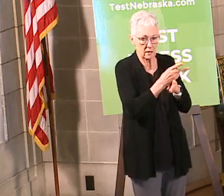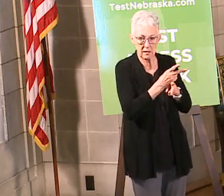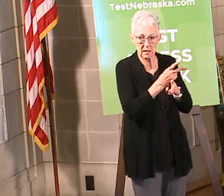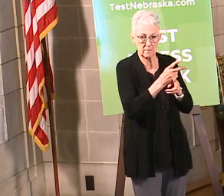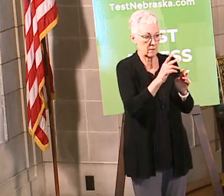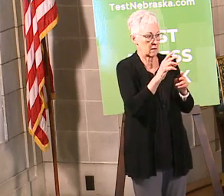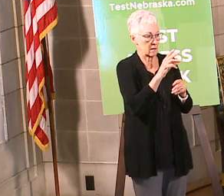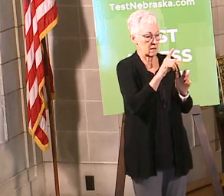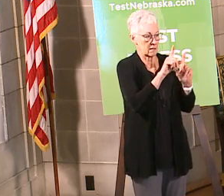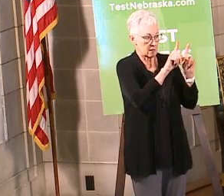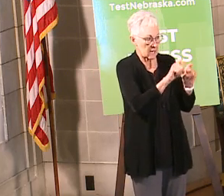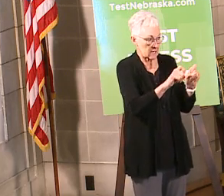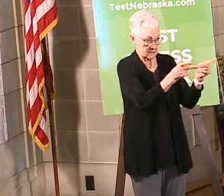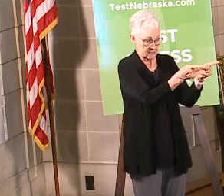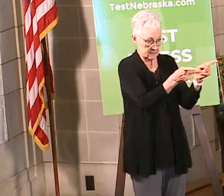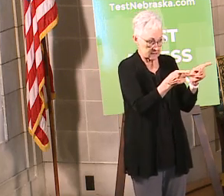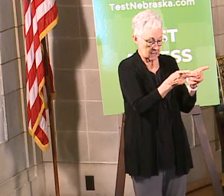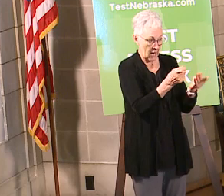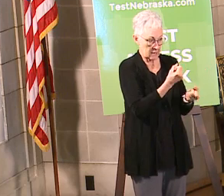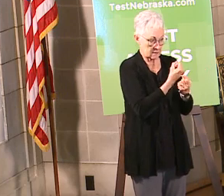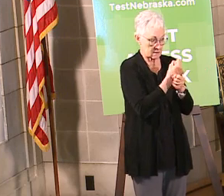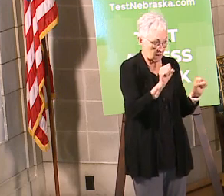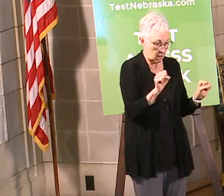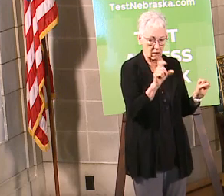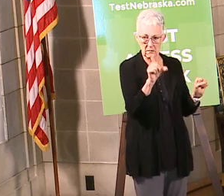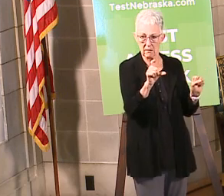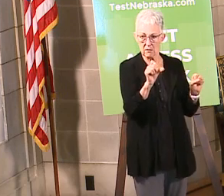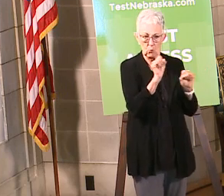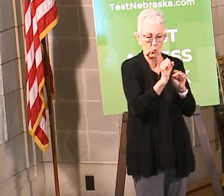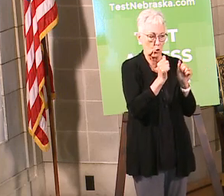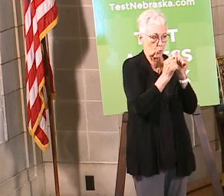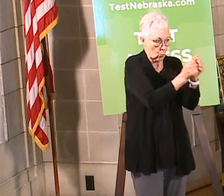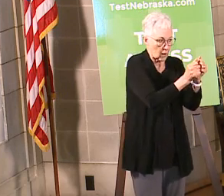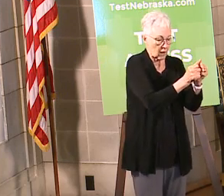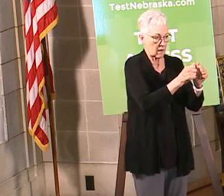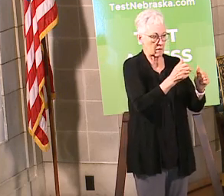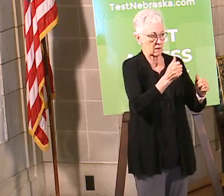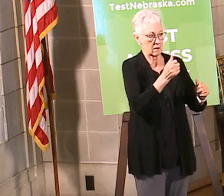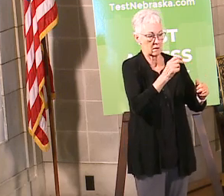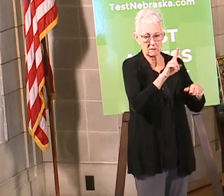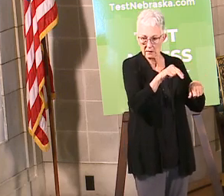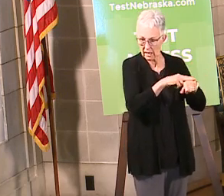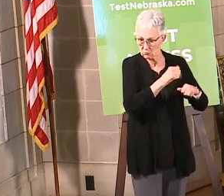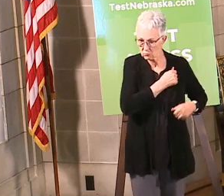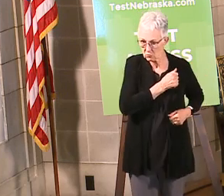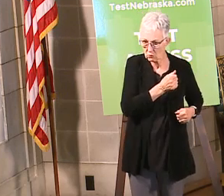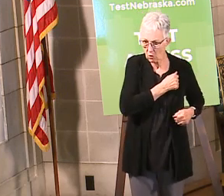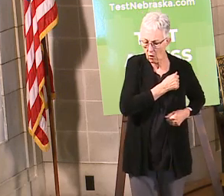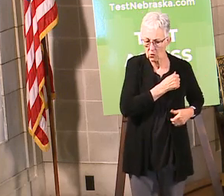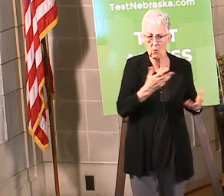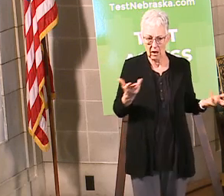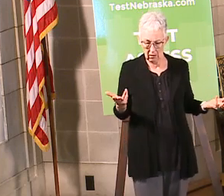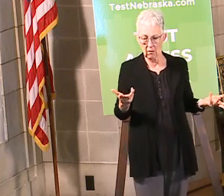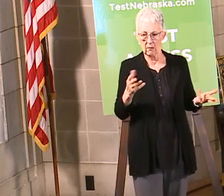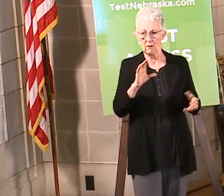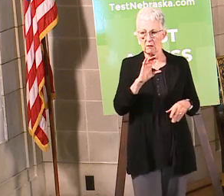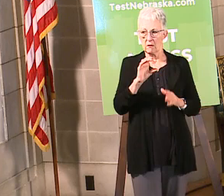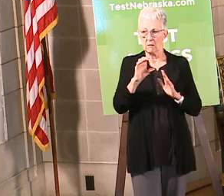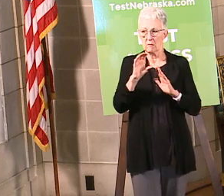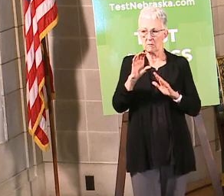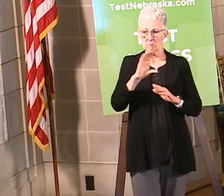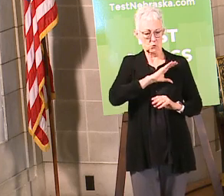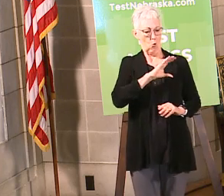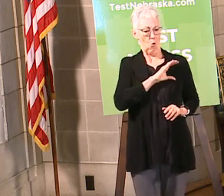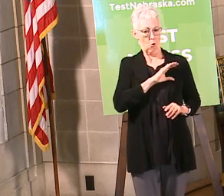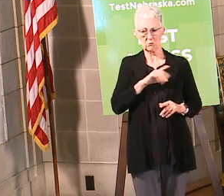fortunately our troopers are well trained and they're used to solving problems in fact they they do a great job of it and they